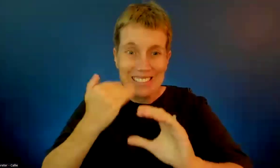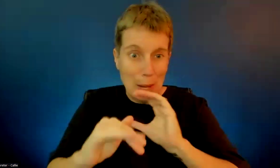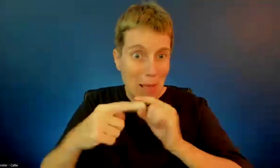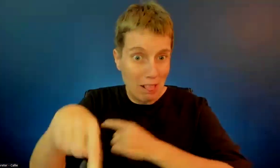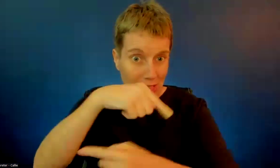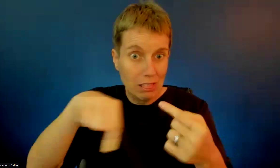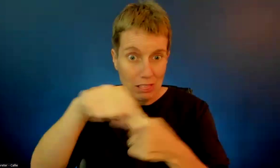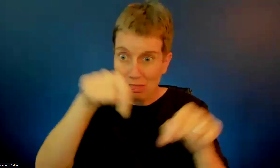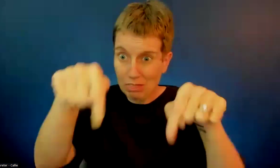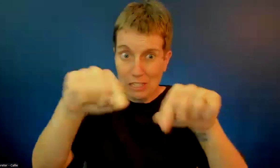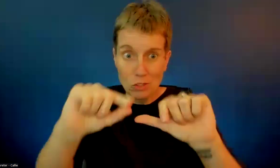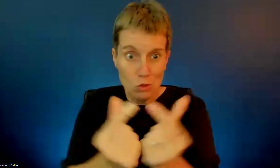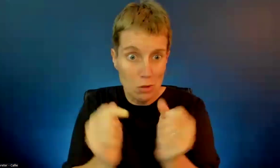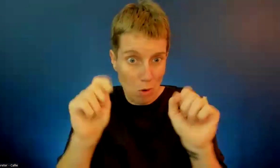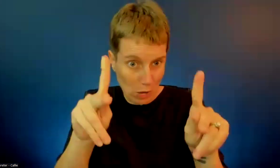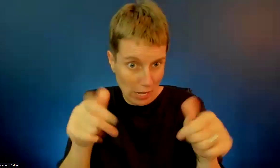to share it.